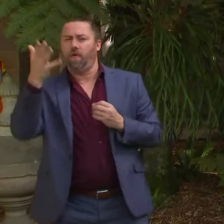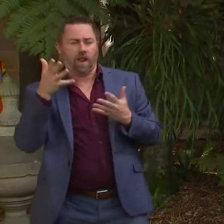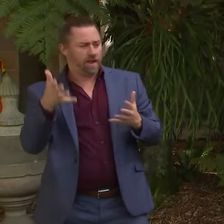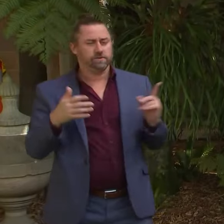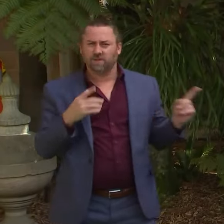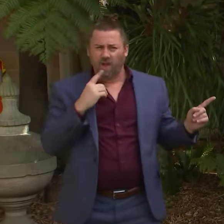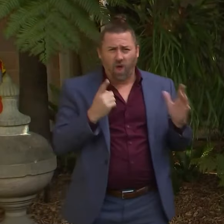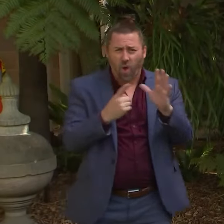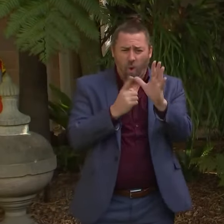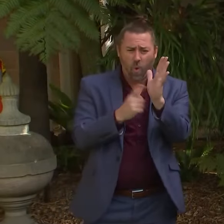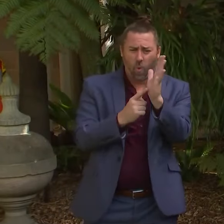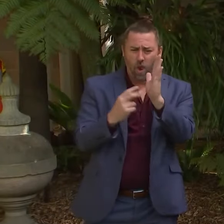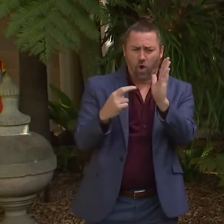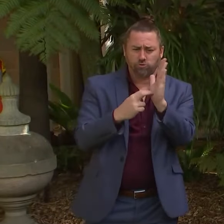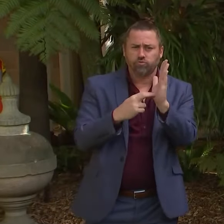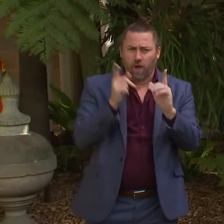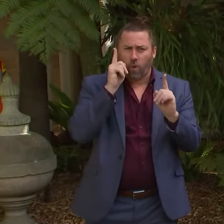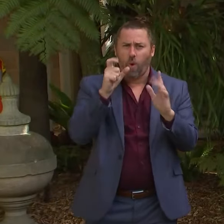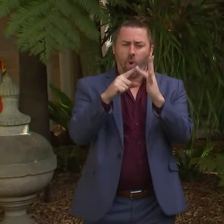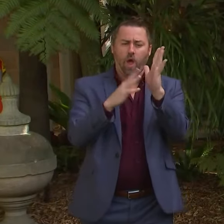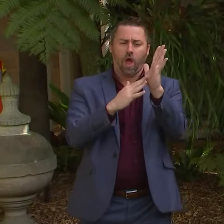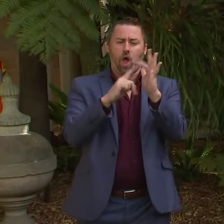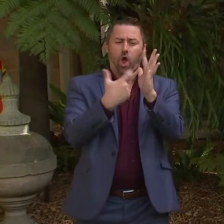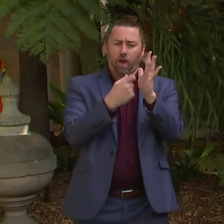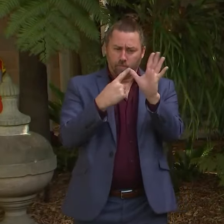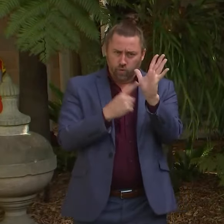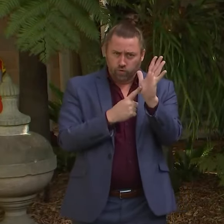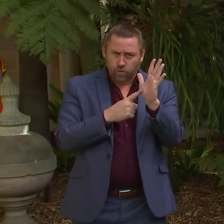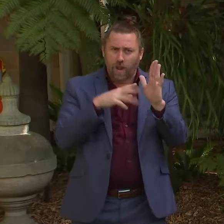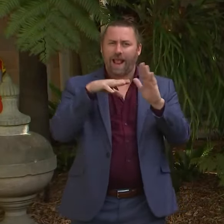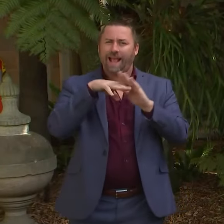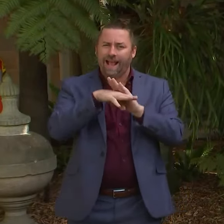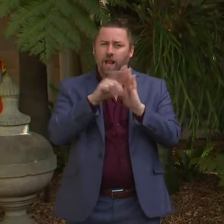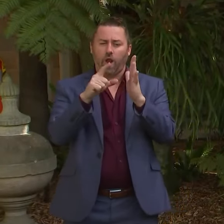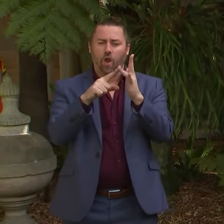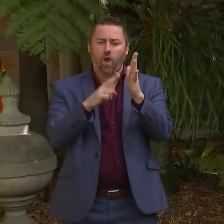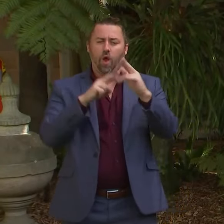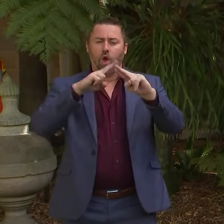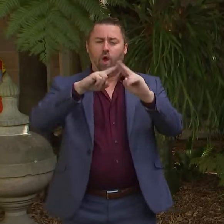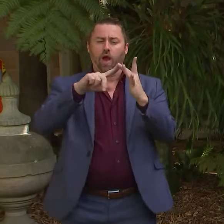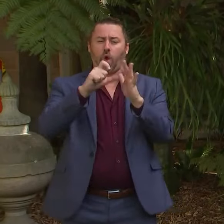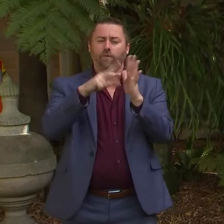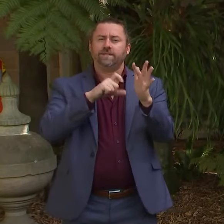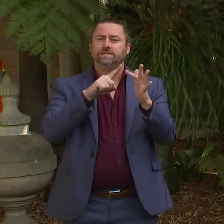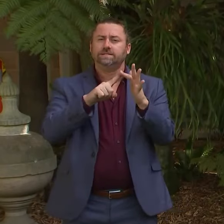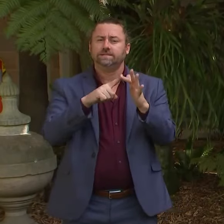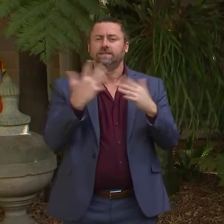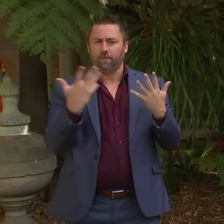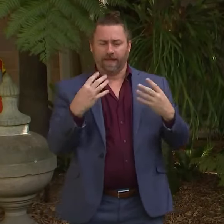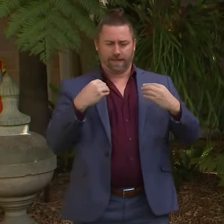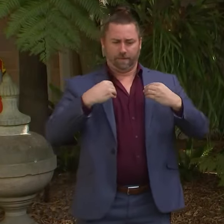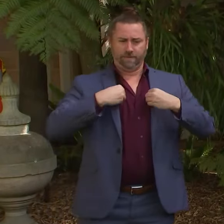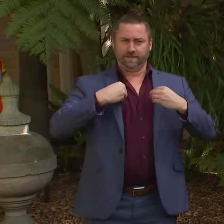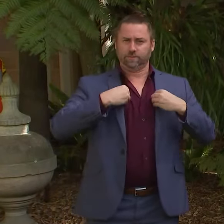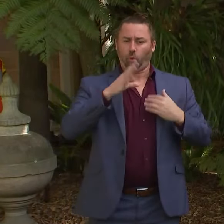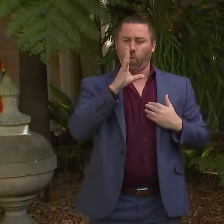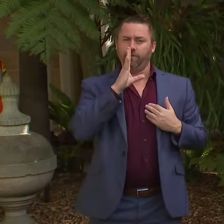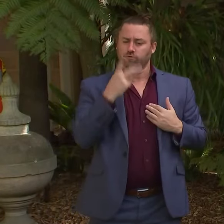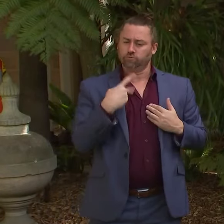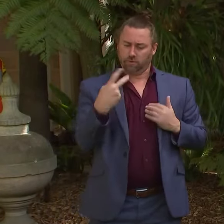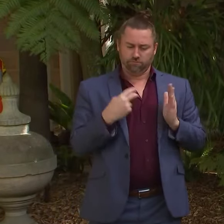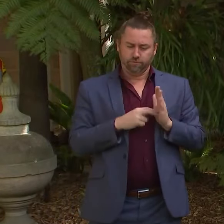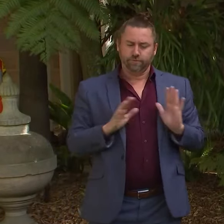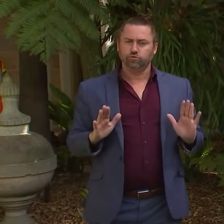contractual arrangements, commercial incompetence. It comes down to the negotiations and individual parties. Um, but in the main, prima